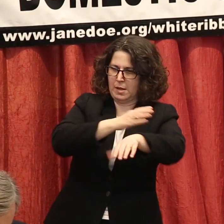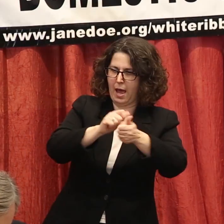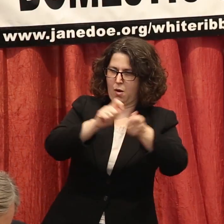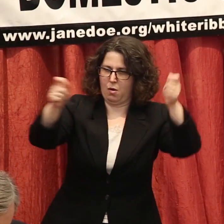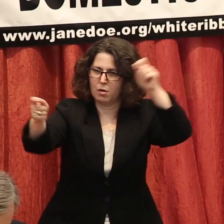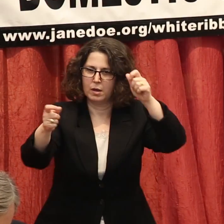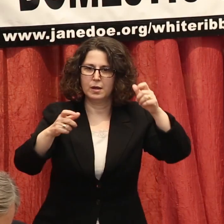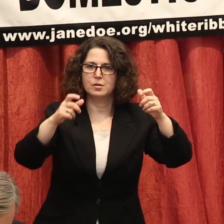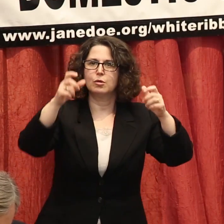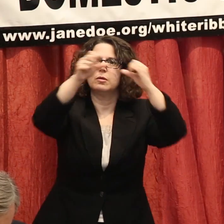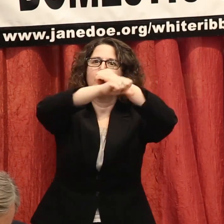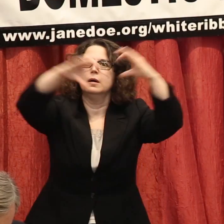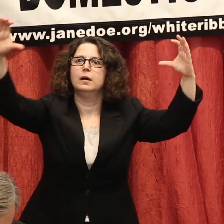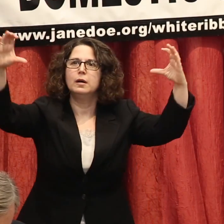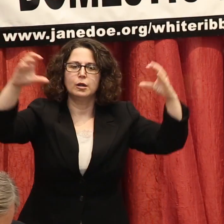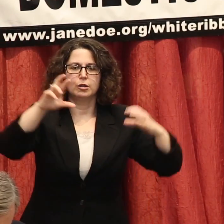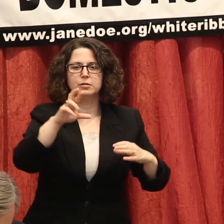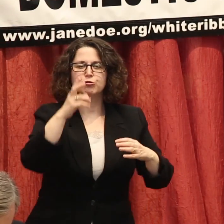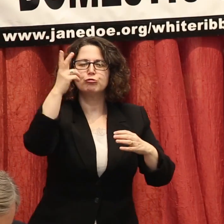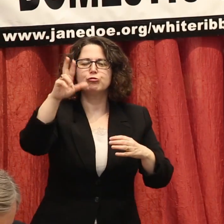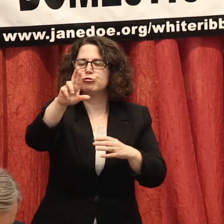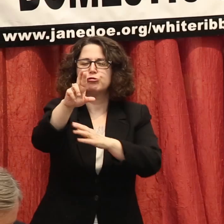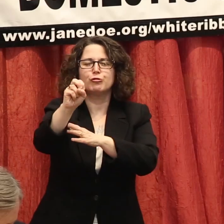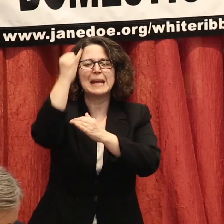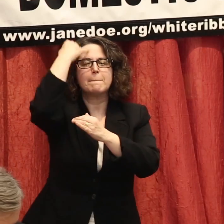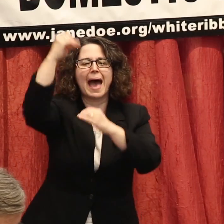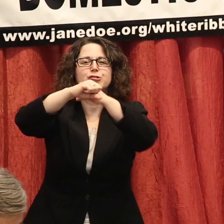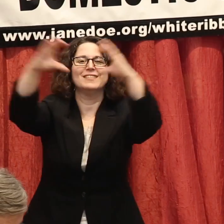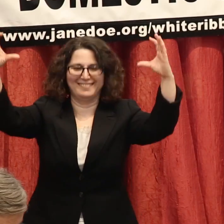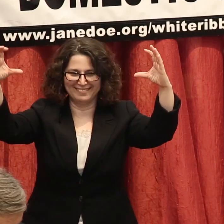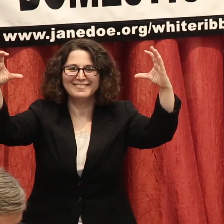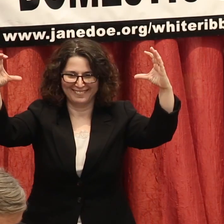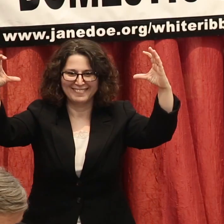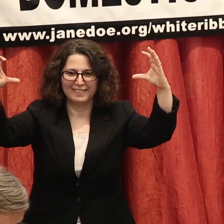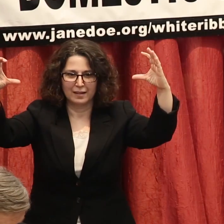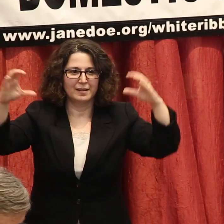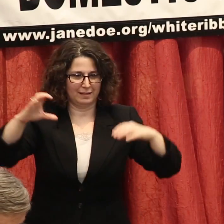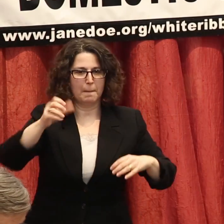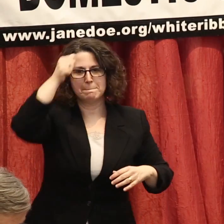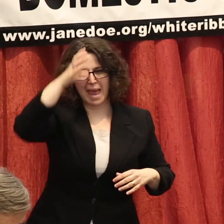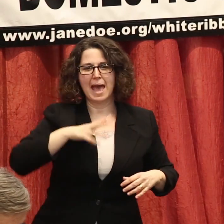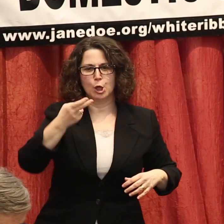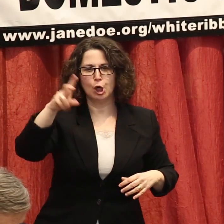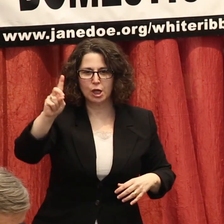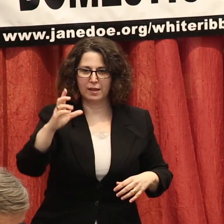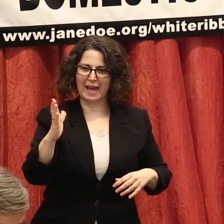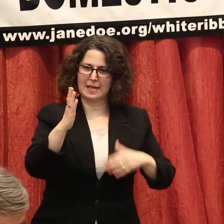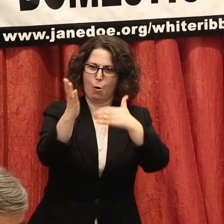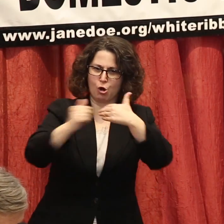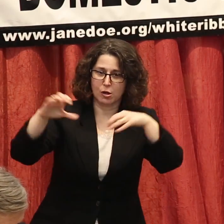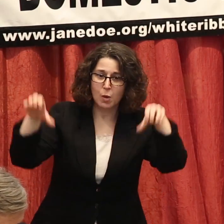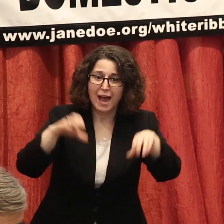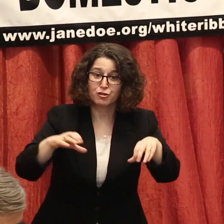Reimagine manhood. That's our theme, our invitation, our call to action, and it's the